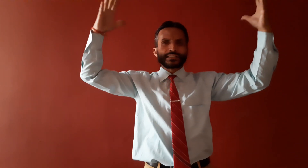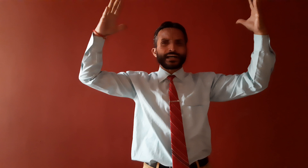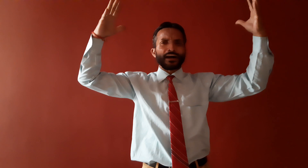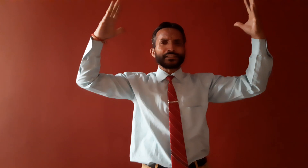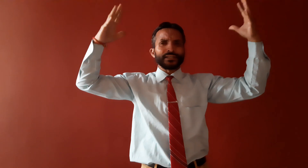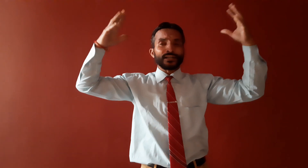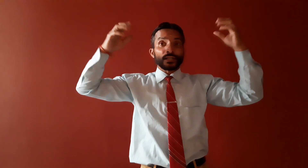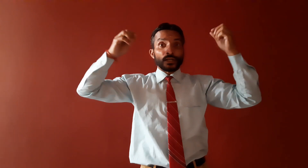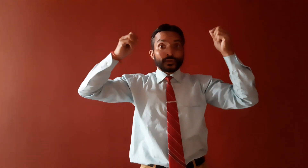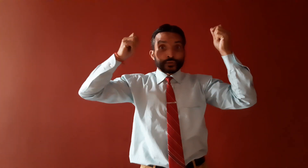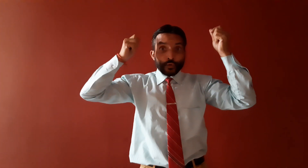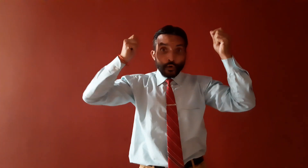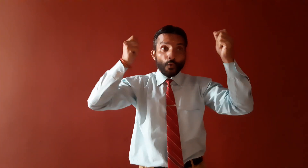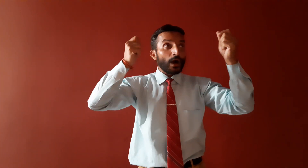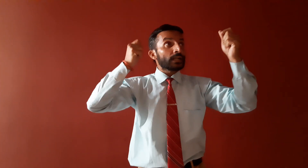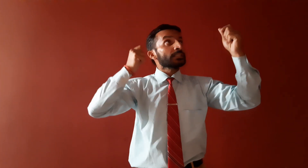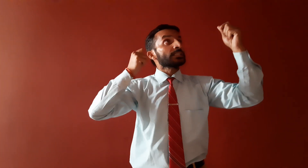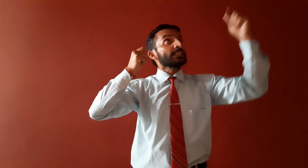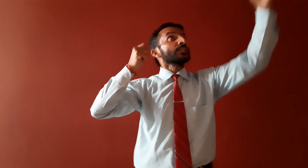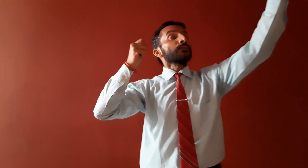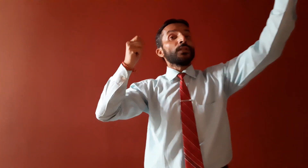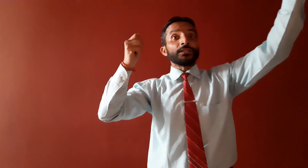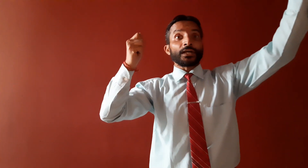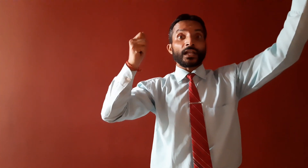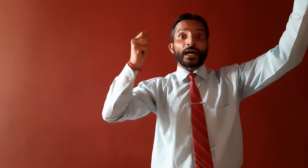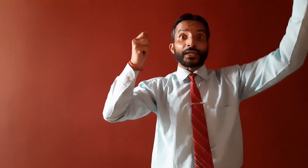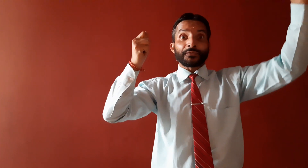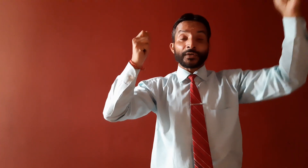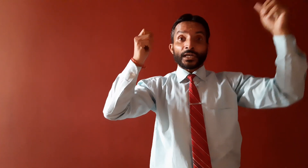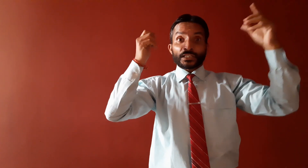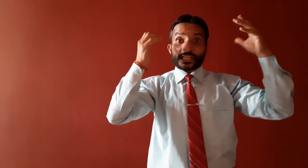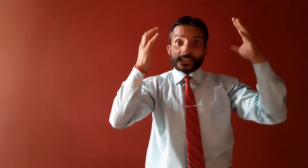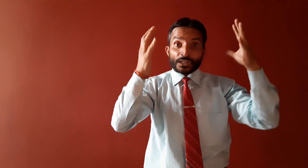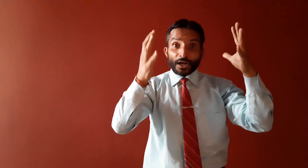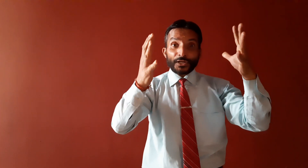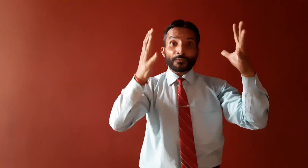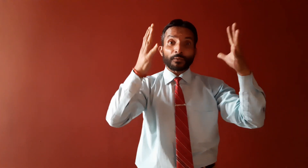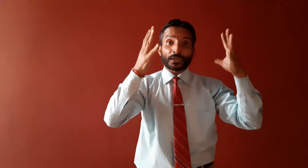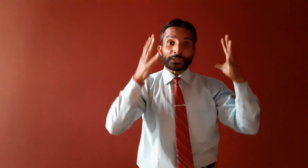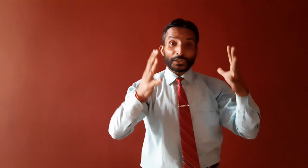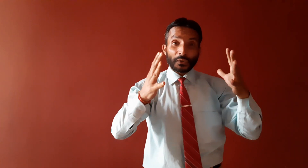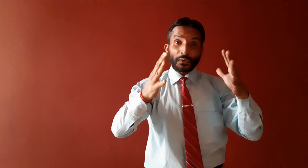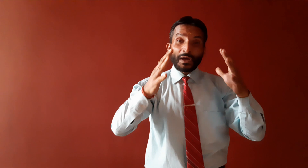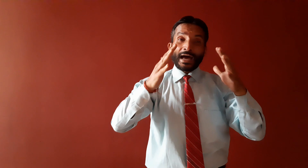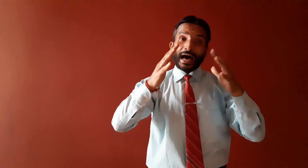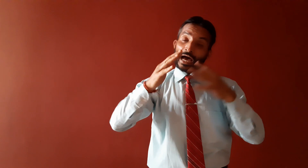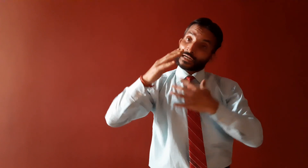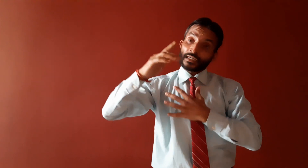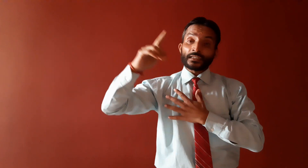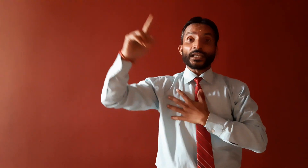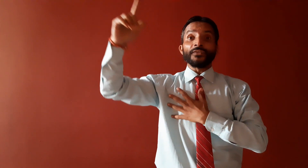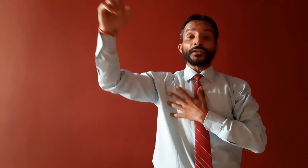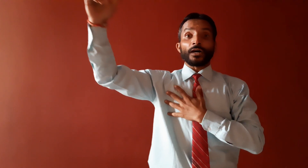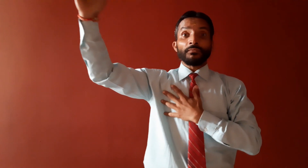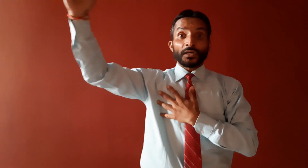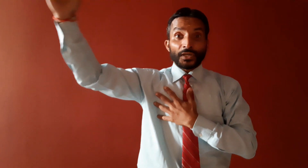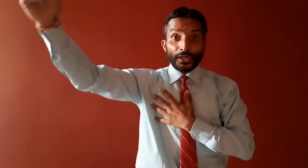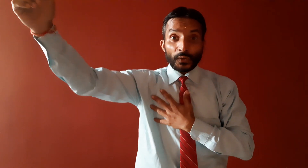are there, who are successful in their life. They started from the zero and they become heroes.